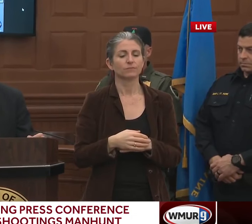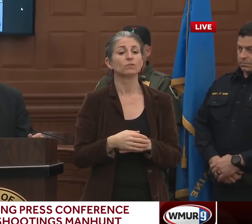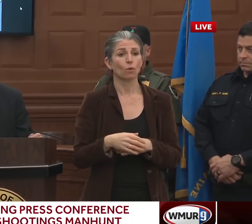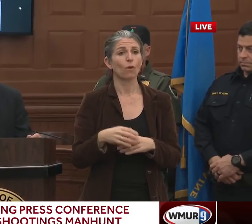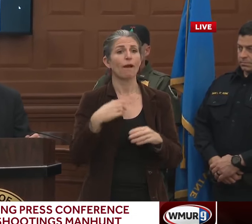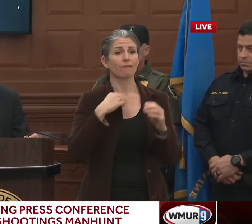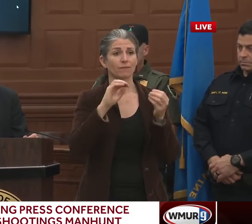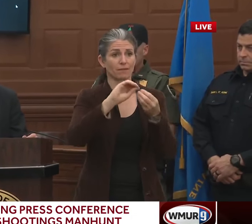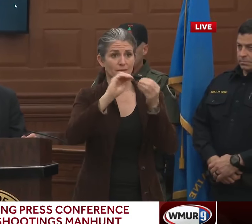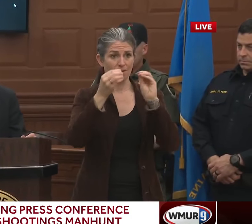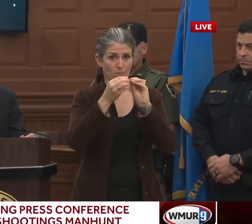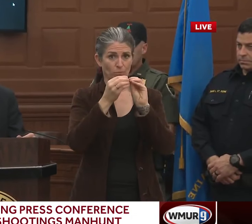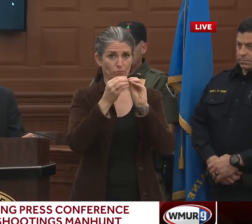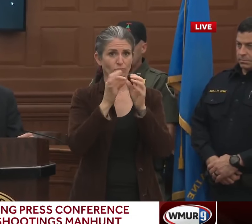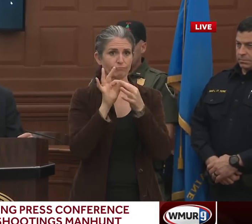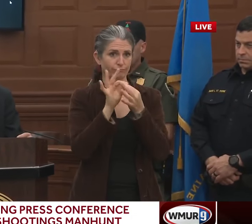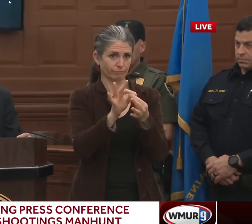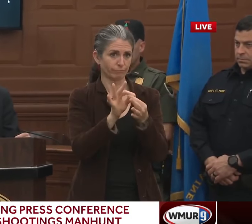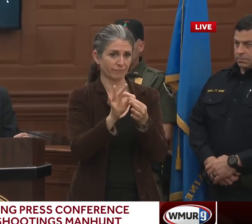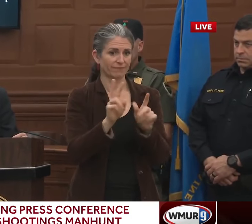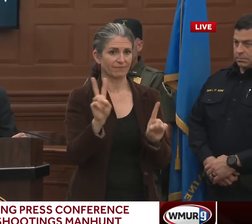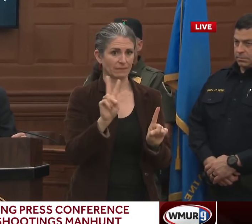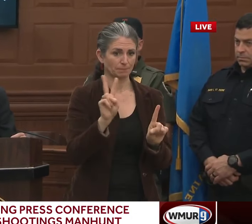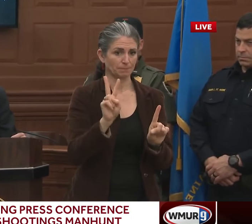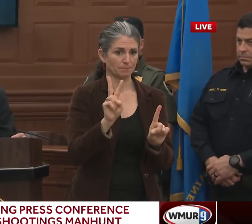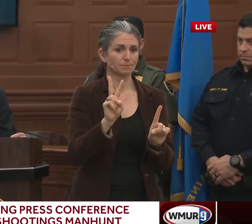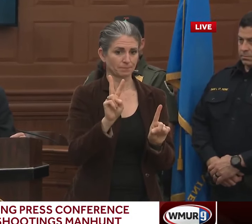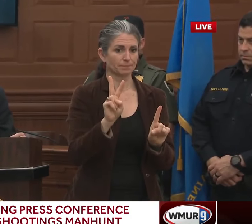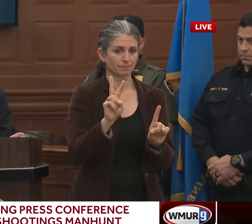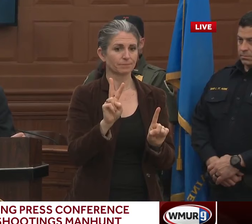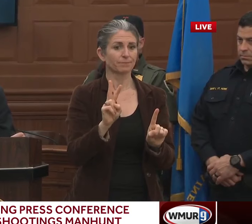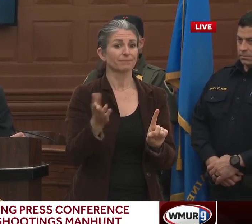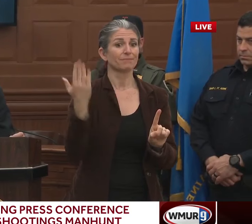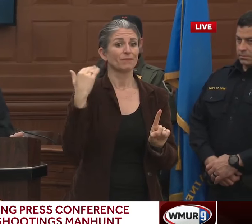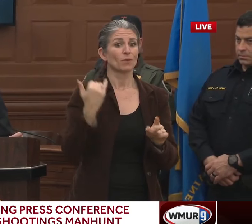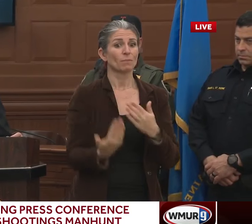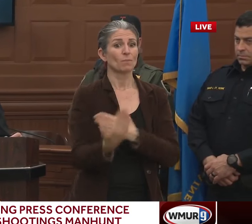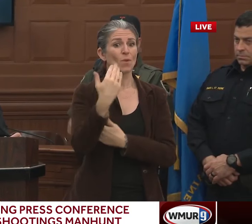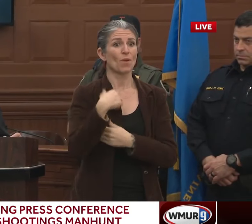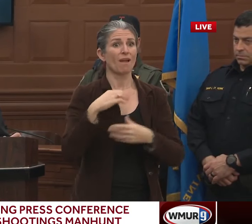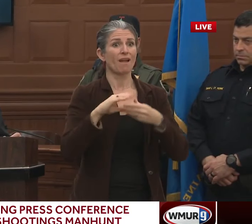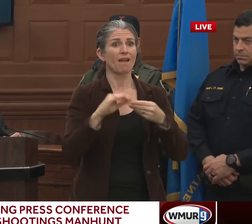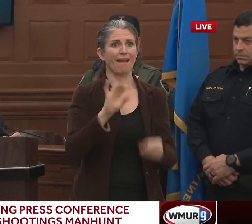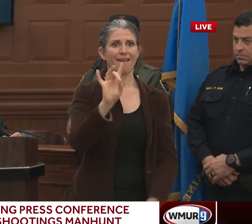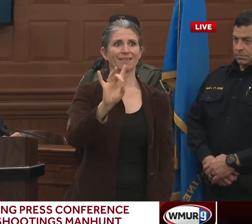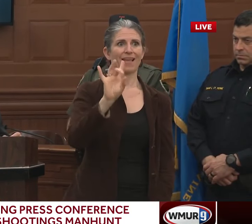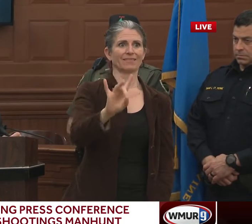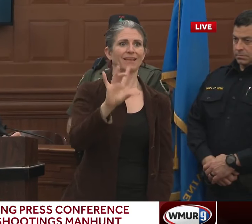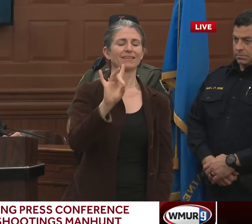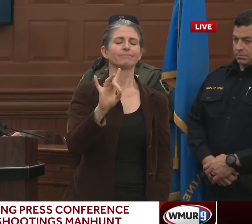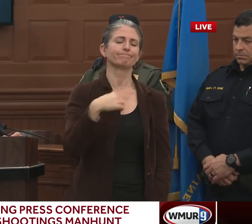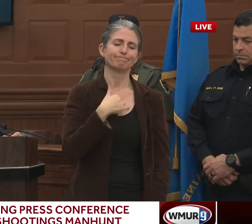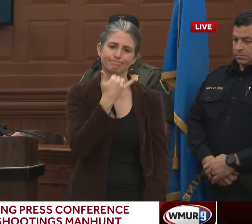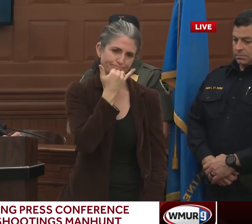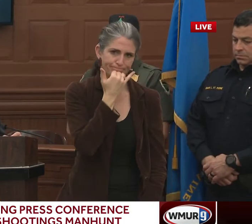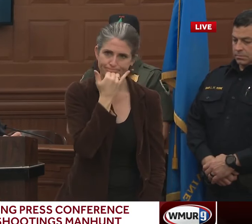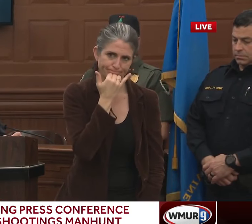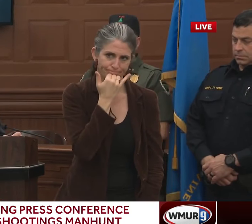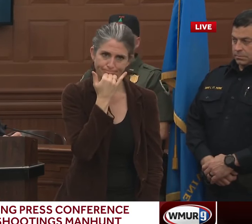the number 8. And I will tell you, that's miscommunication on my part. I was wrong. In talking to our detectives,